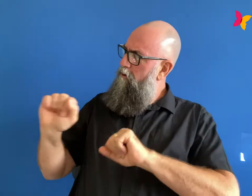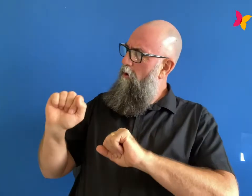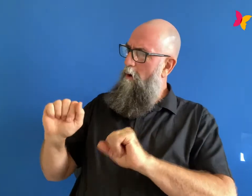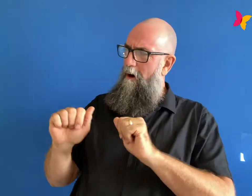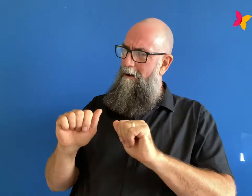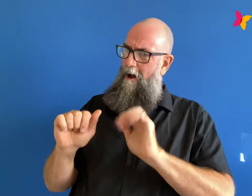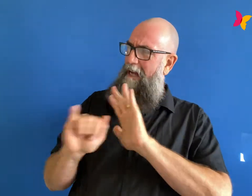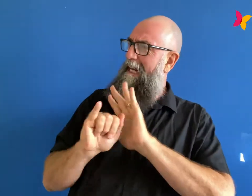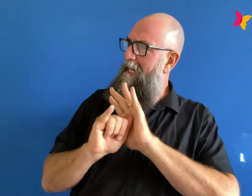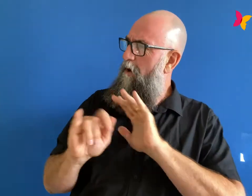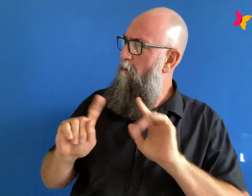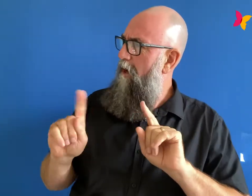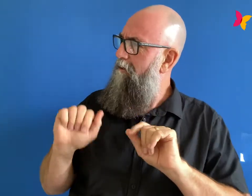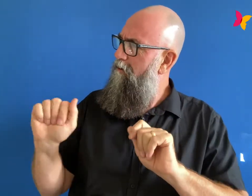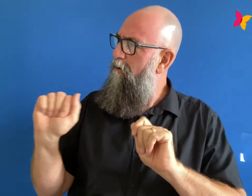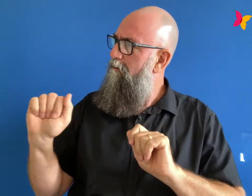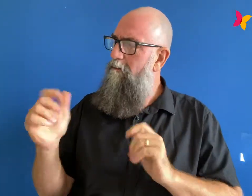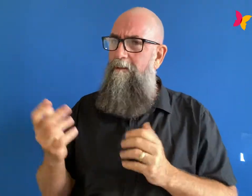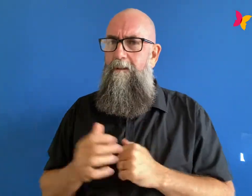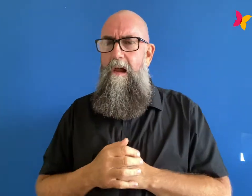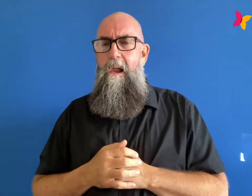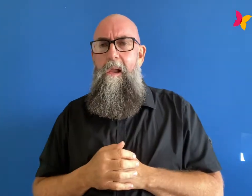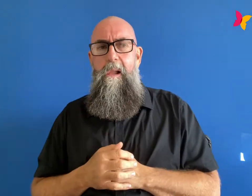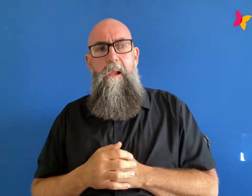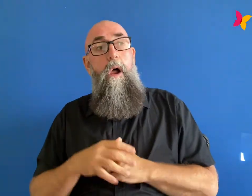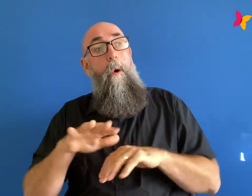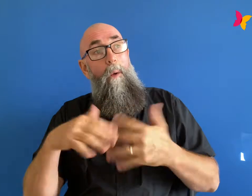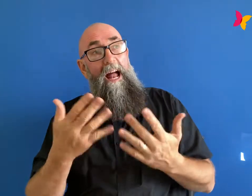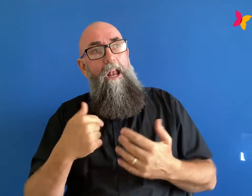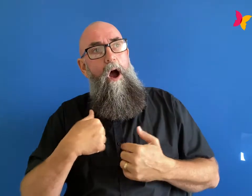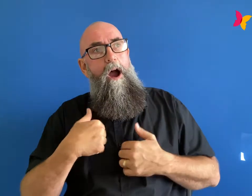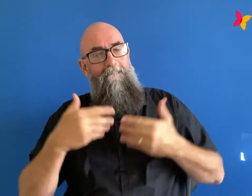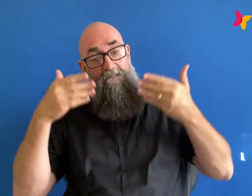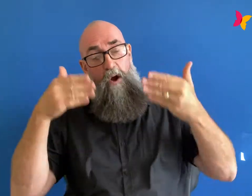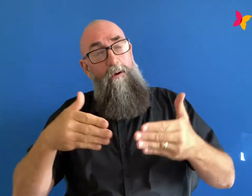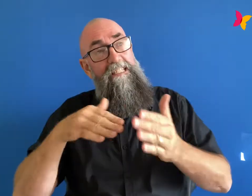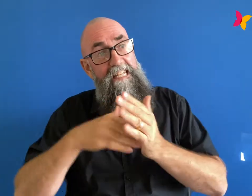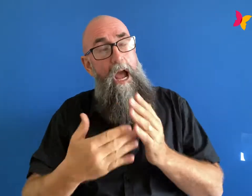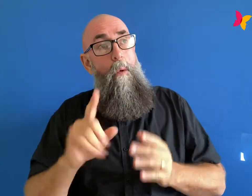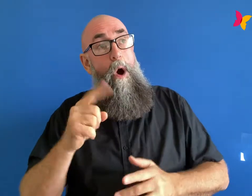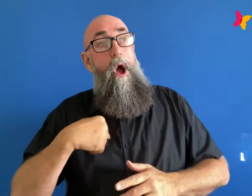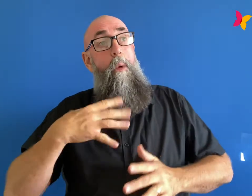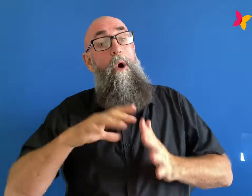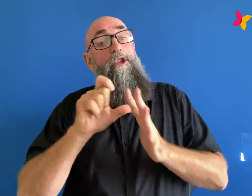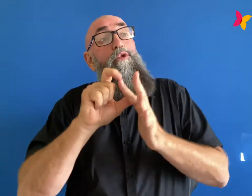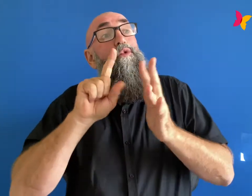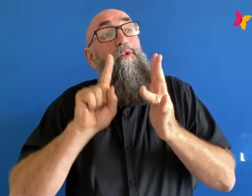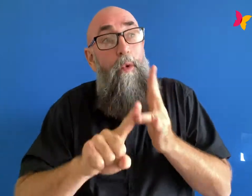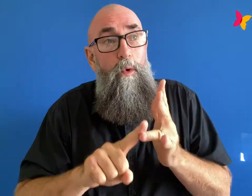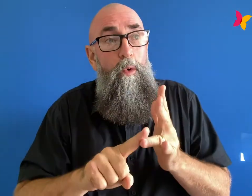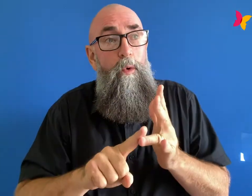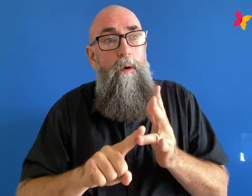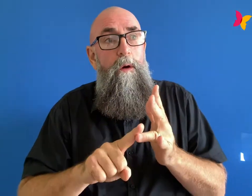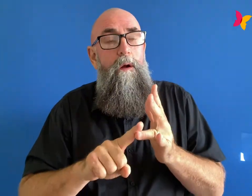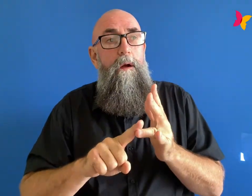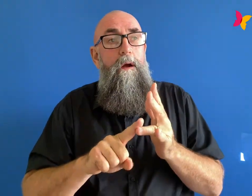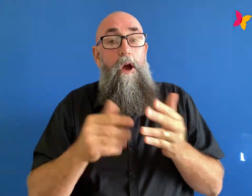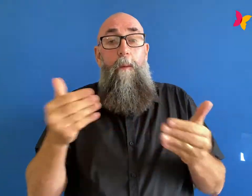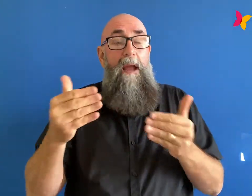focus less now on what i want to do rather than what i want to be so i don't want to just be a kind person who's really grateful